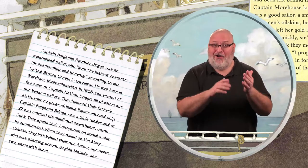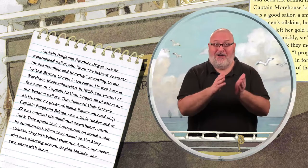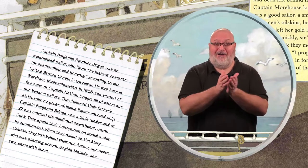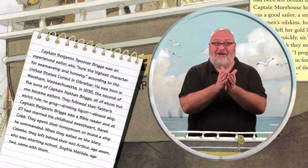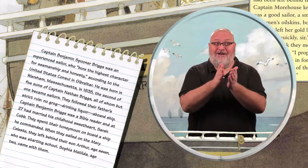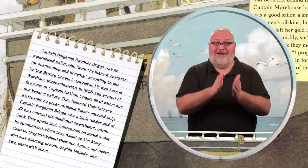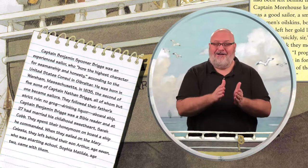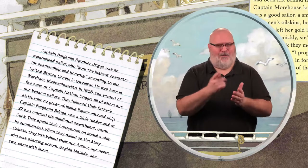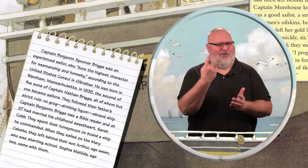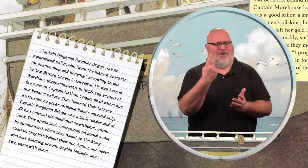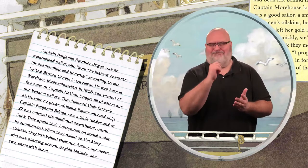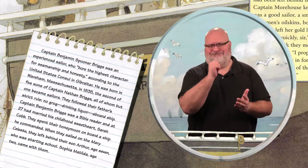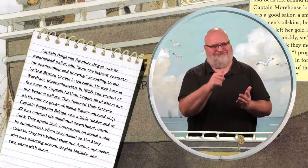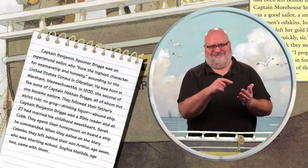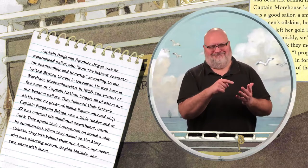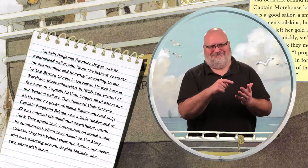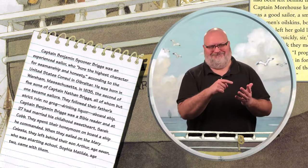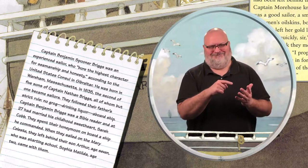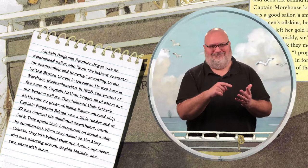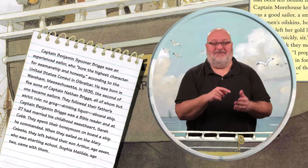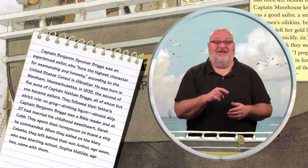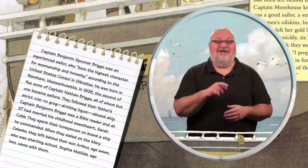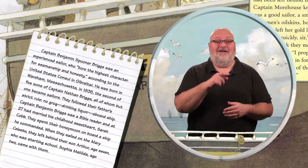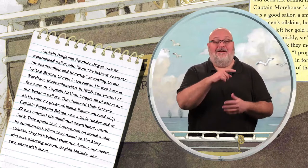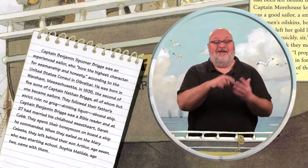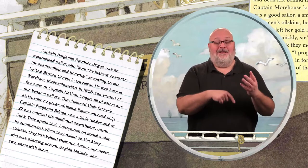all of whom but one became sailors.